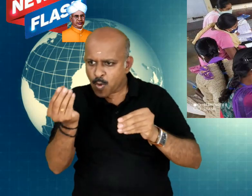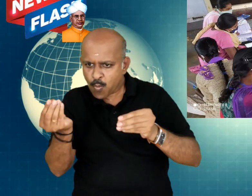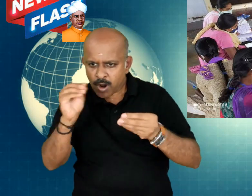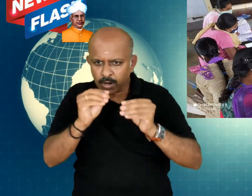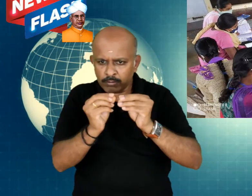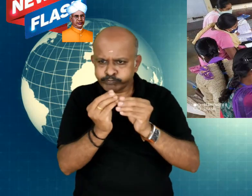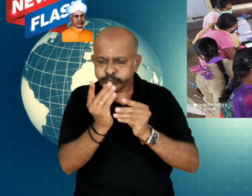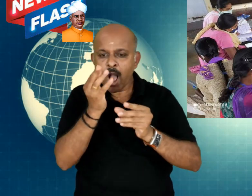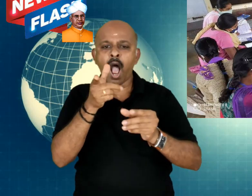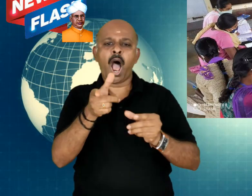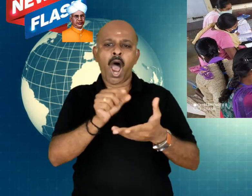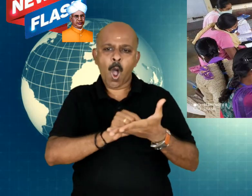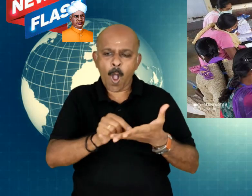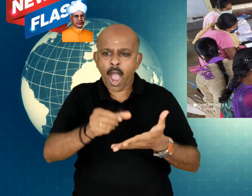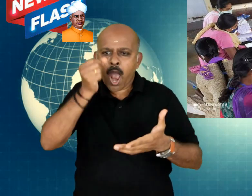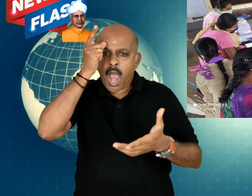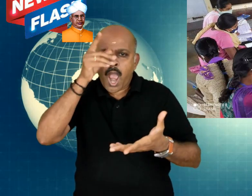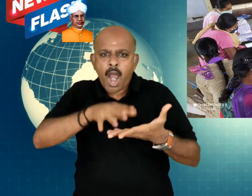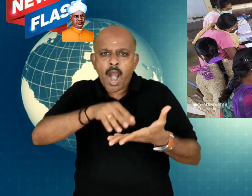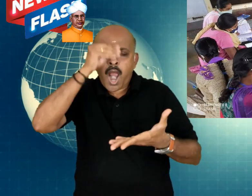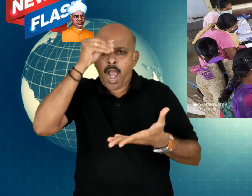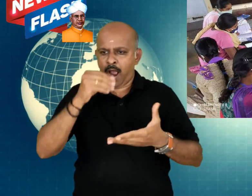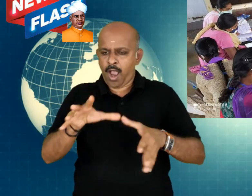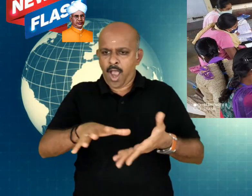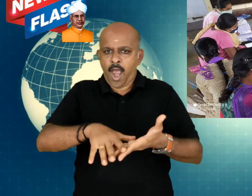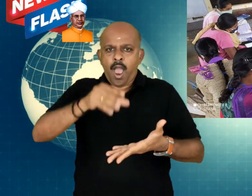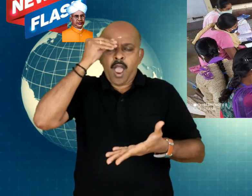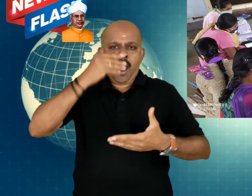for the student to understand the process that they are to learn.